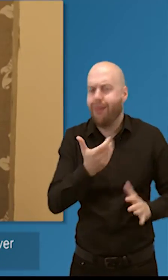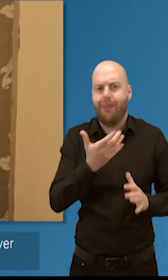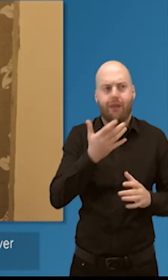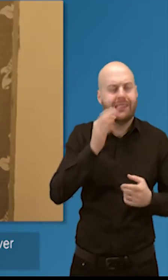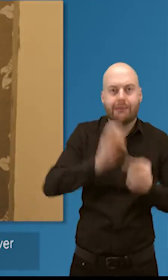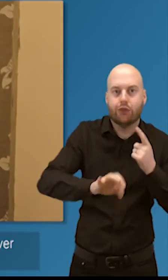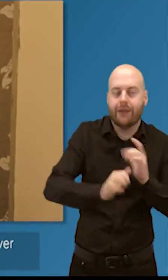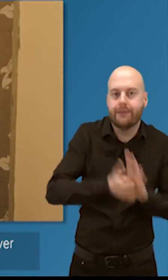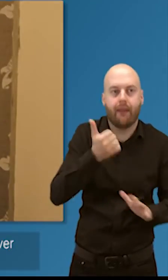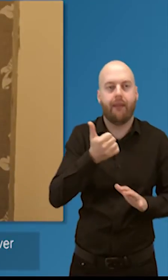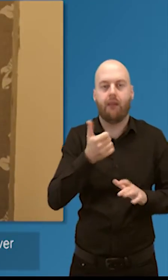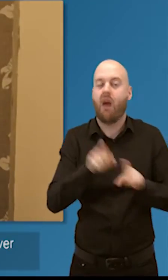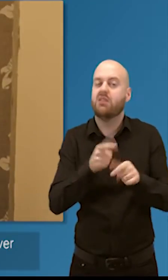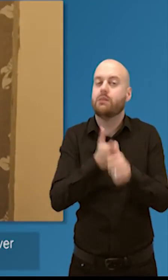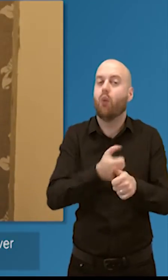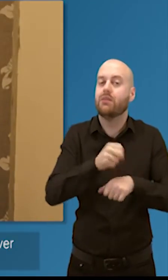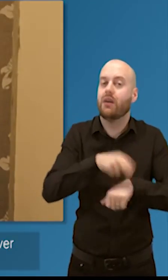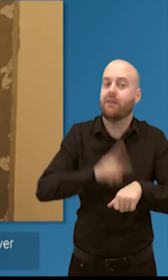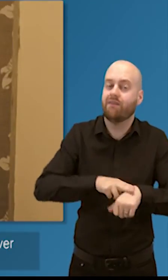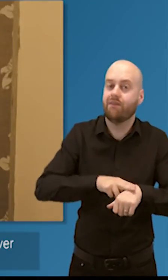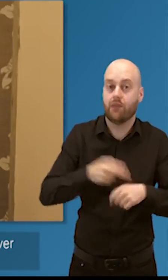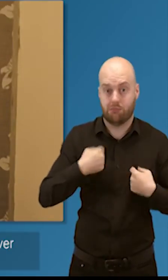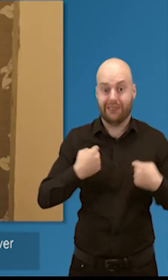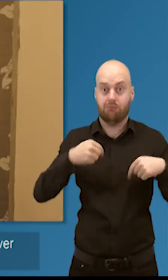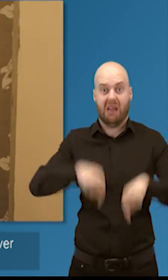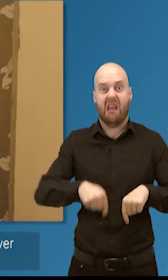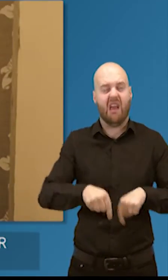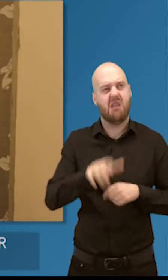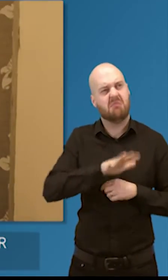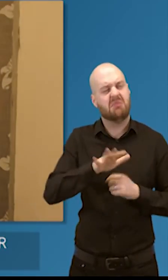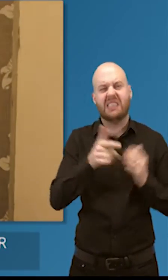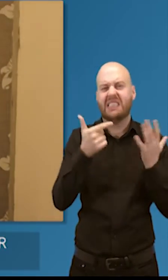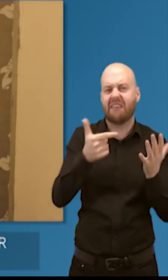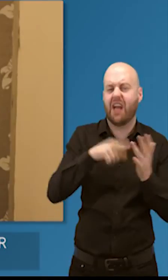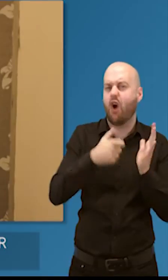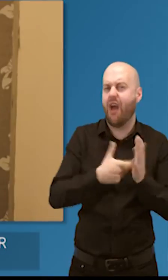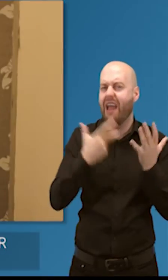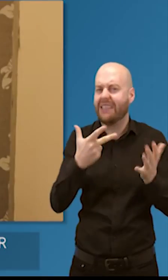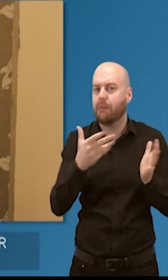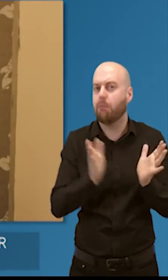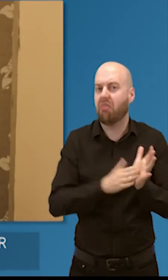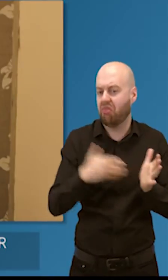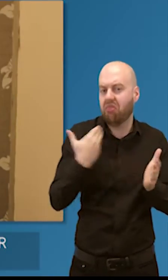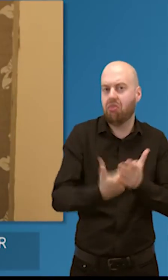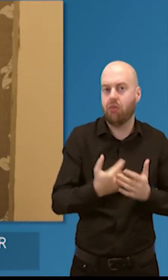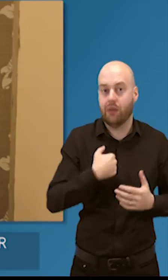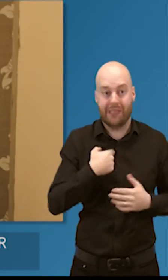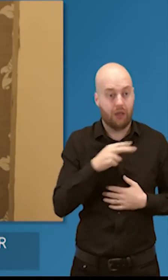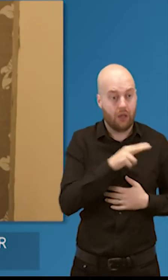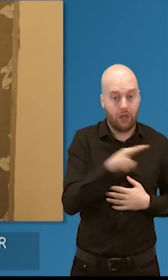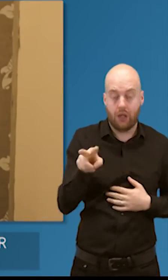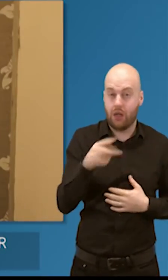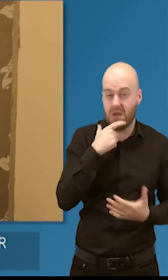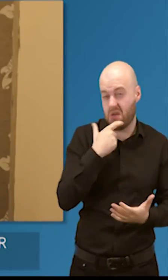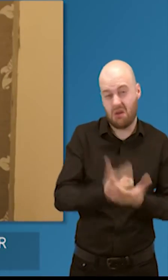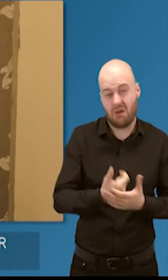I'm absolutely bowled over by the commitment in the whole staff team. People stay in Oscar because they love Oscar. So